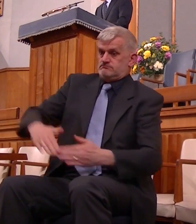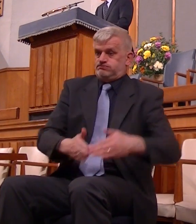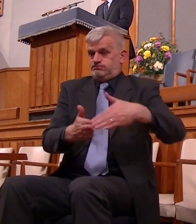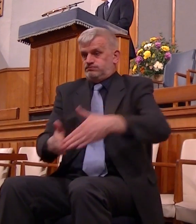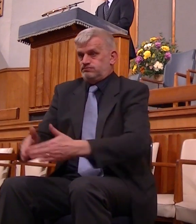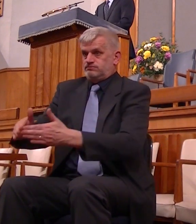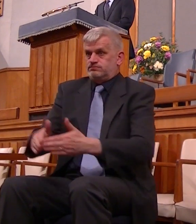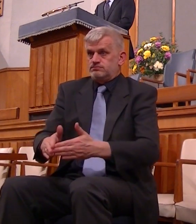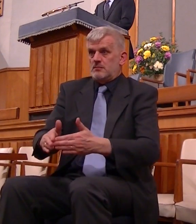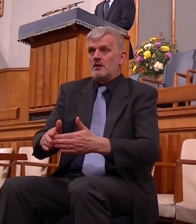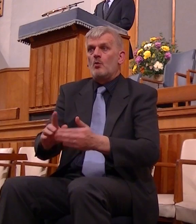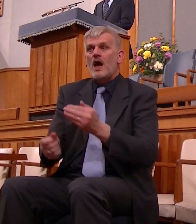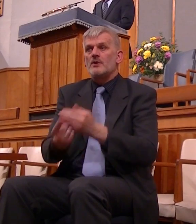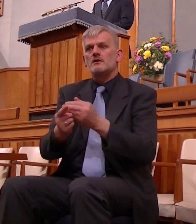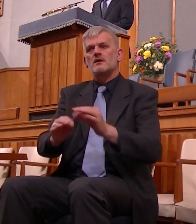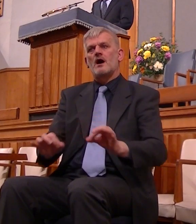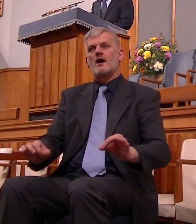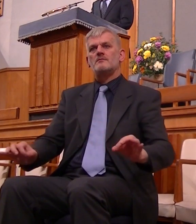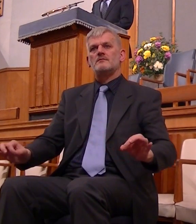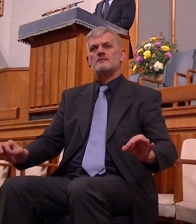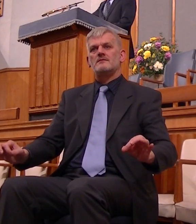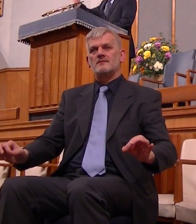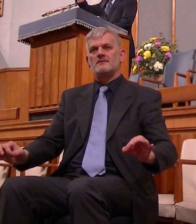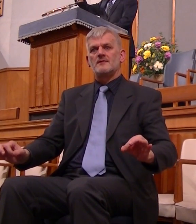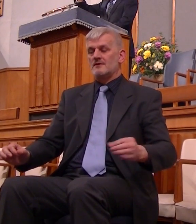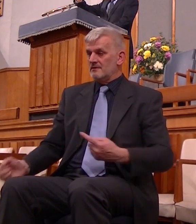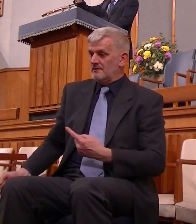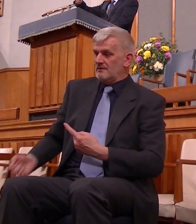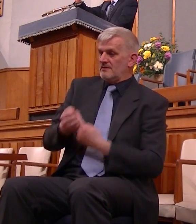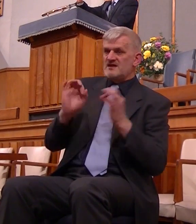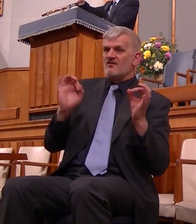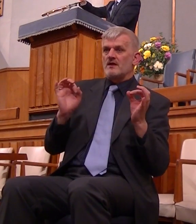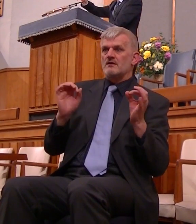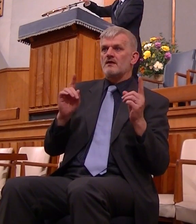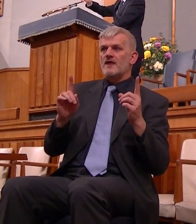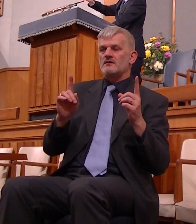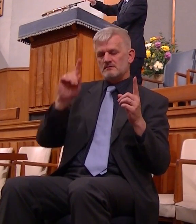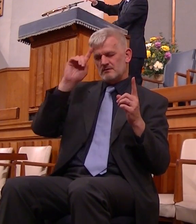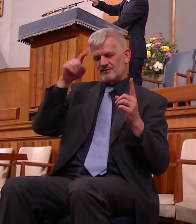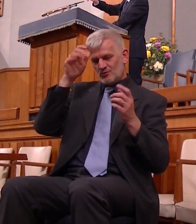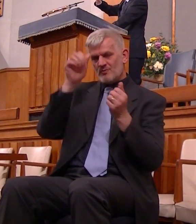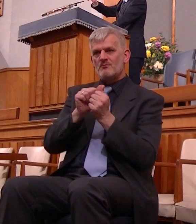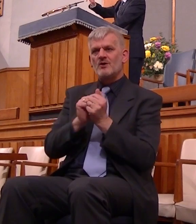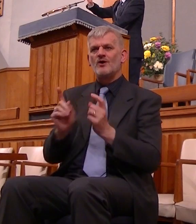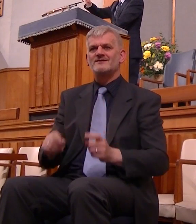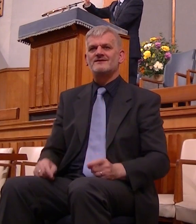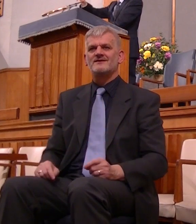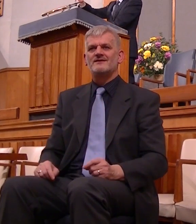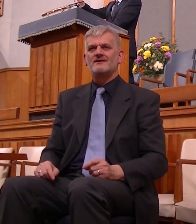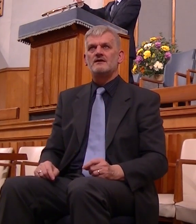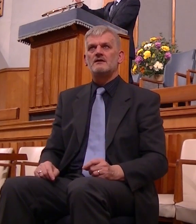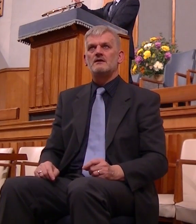and yet even that didn't at first turn him until he remembered something he remembered